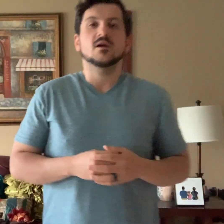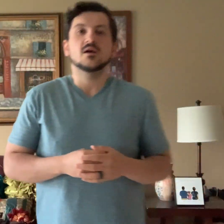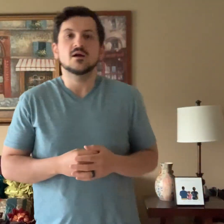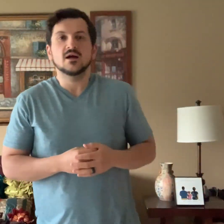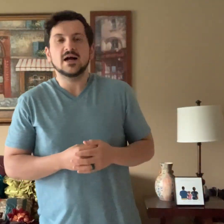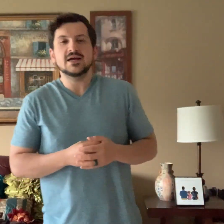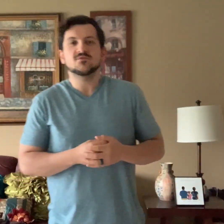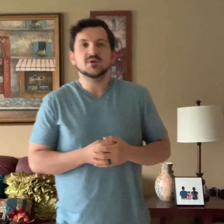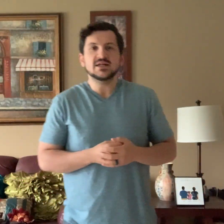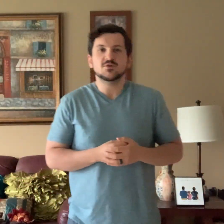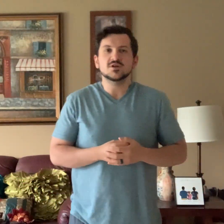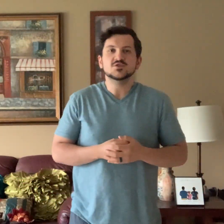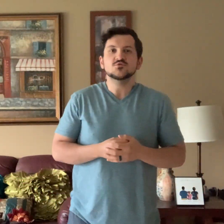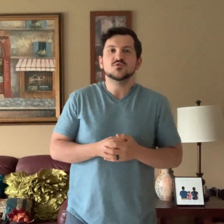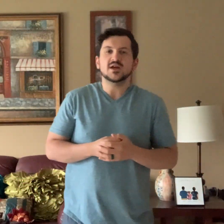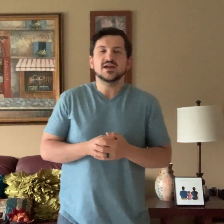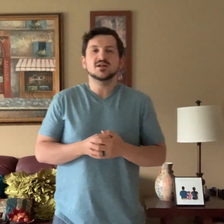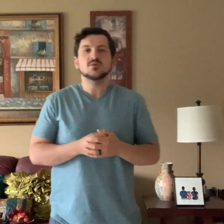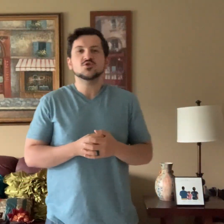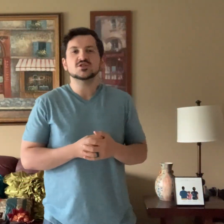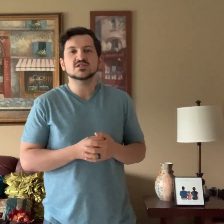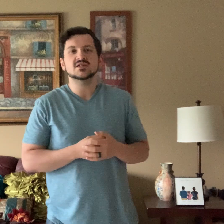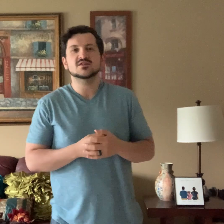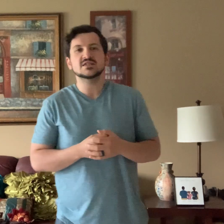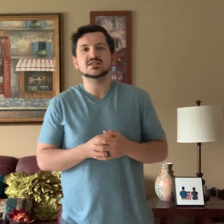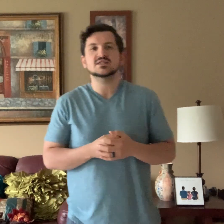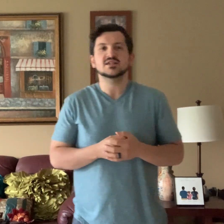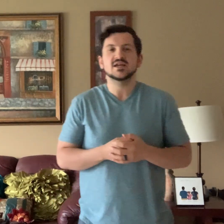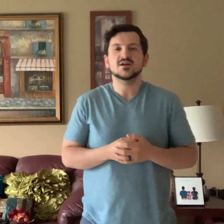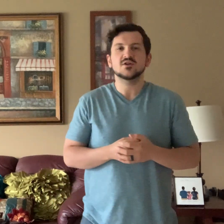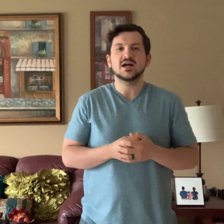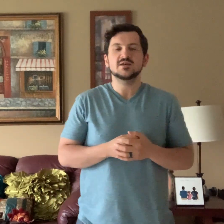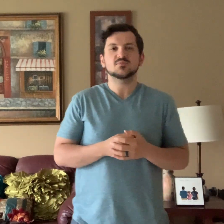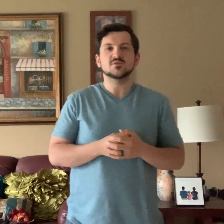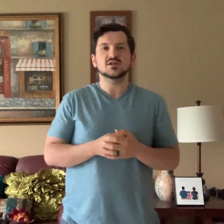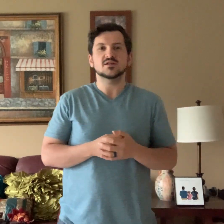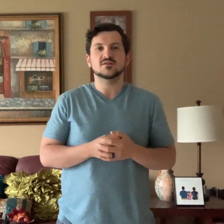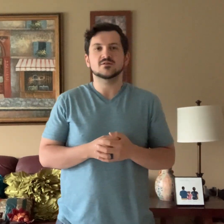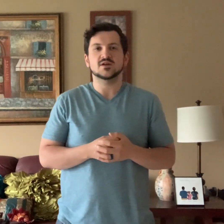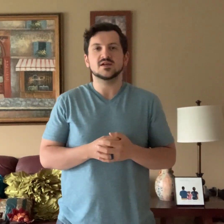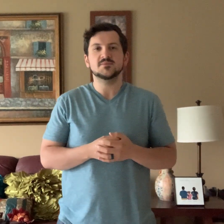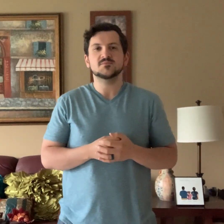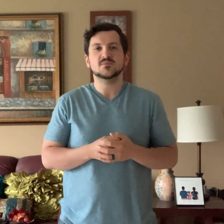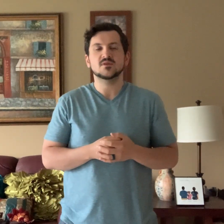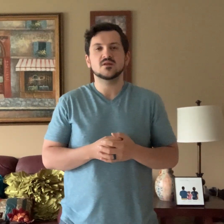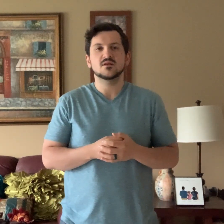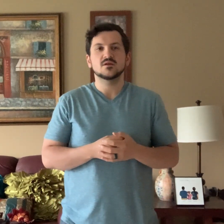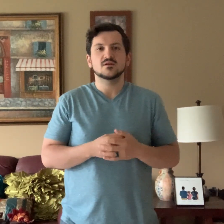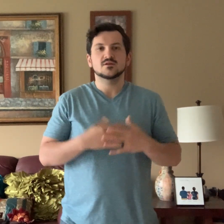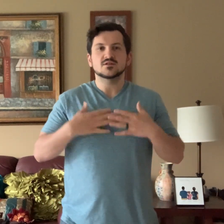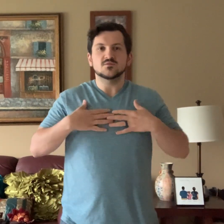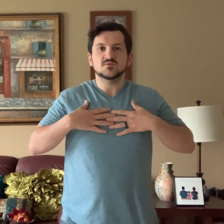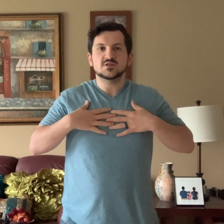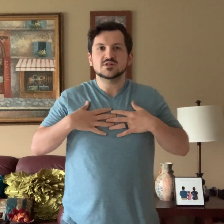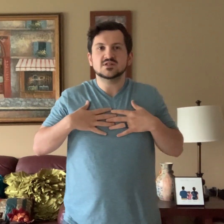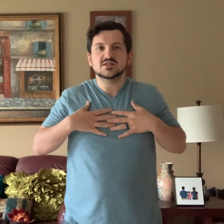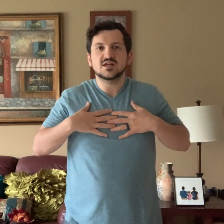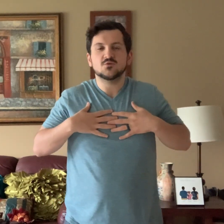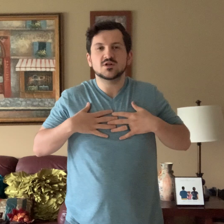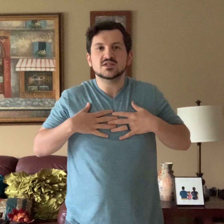hi everybody we're going to do the hand motions to this is the air I breathe okay so this this is how we're going to